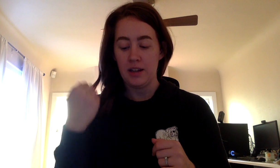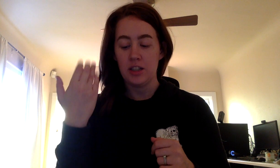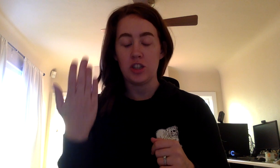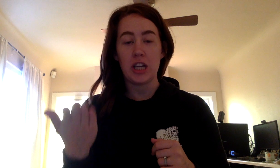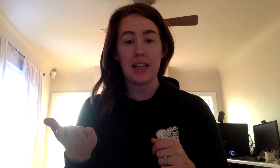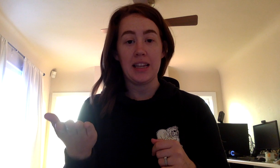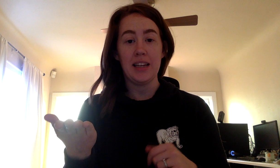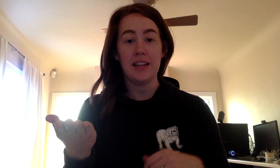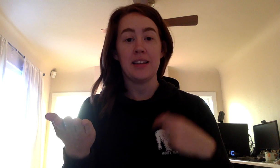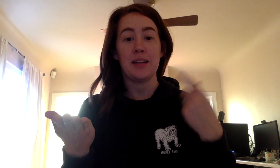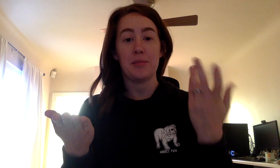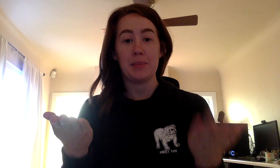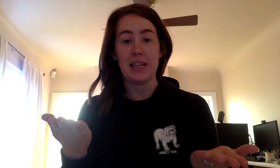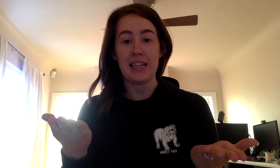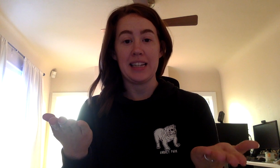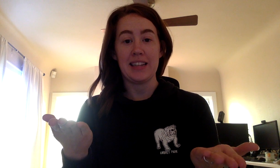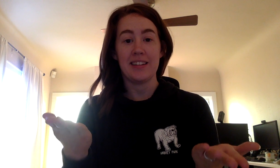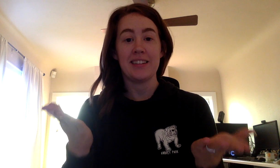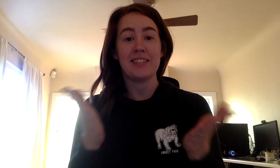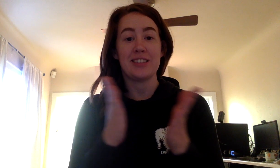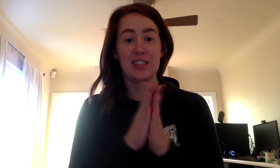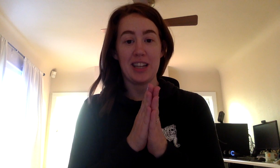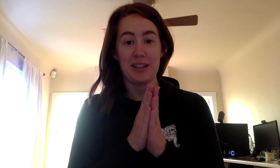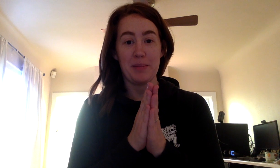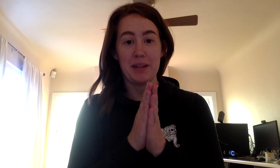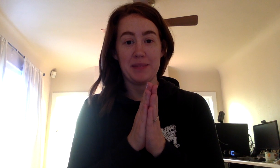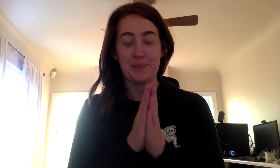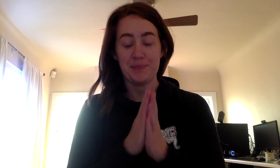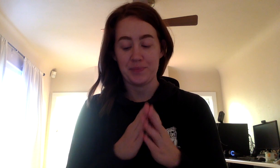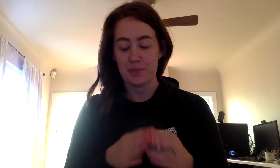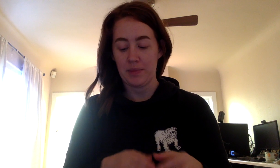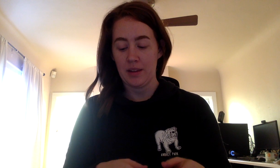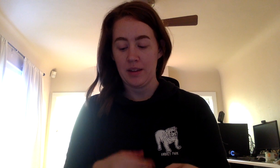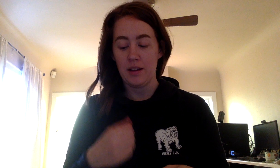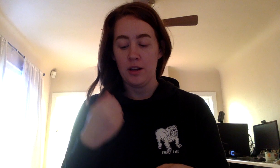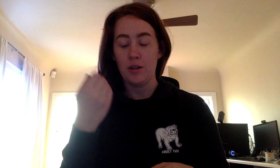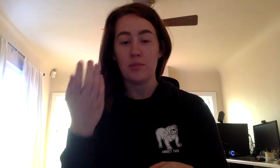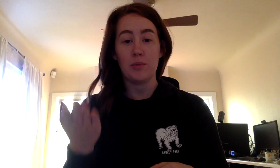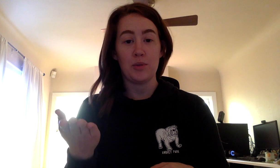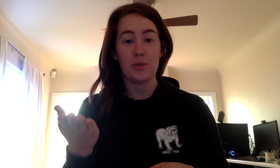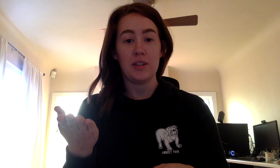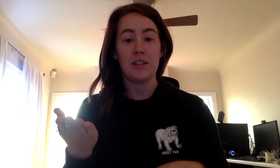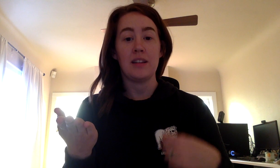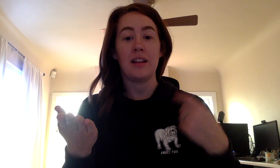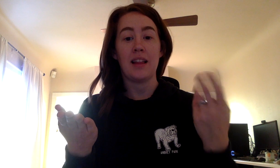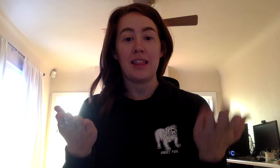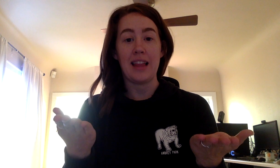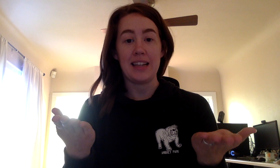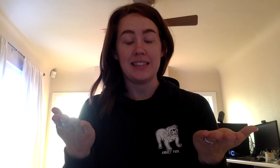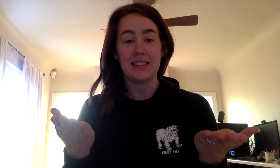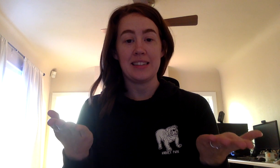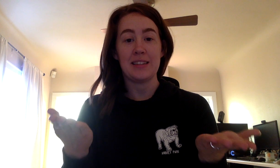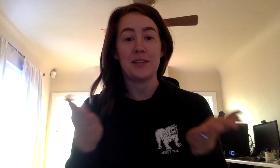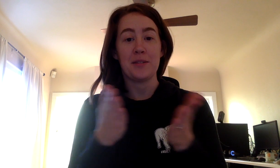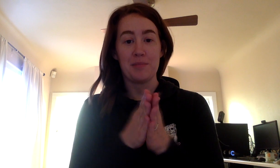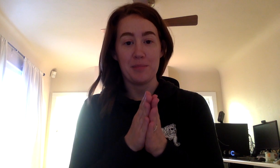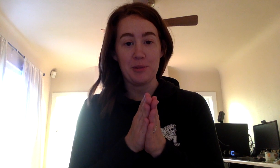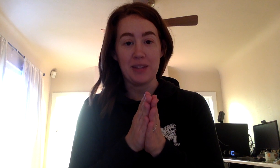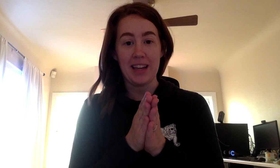Jelly, bean, jelly bean. Moon, light, moonlight.